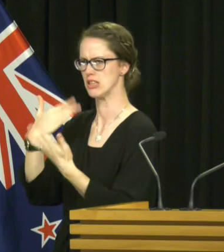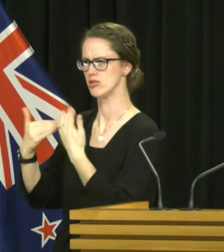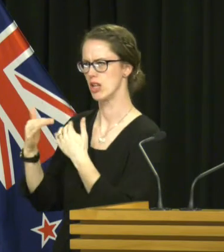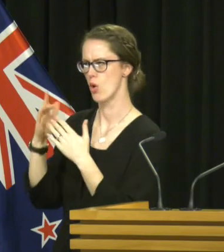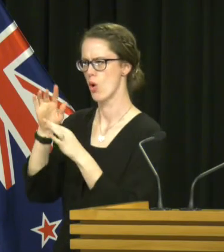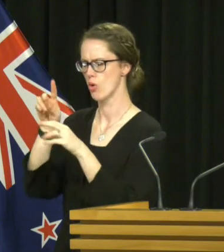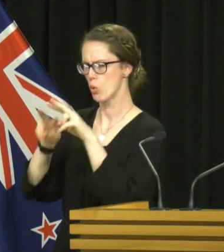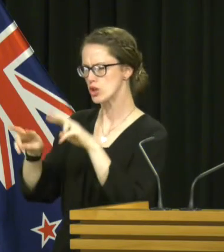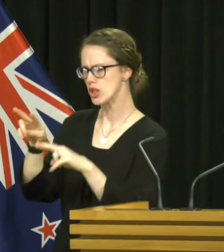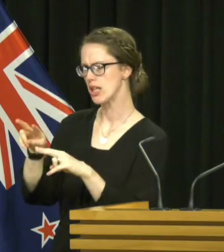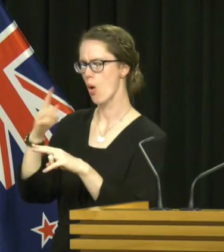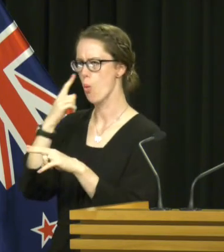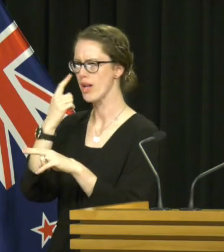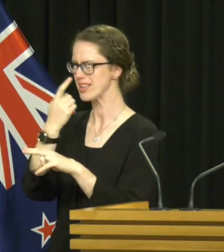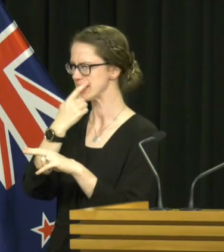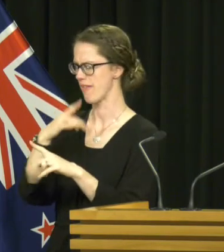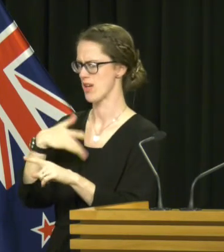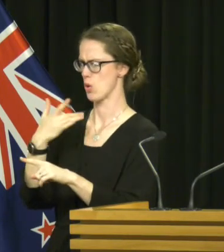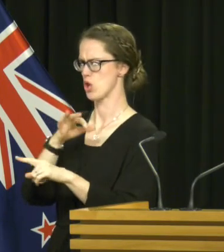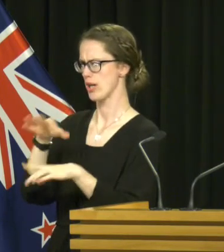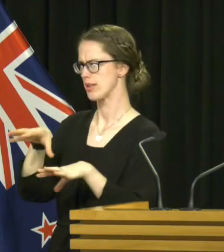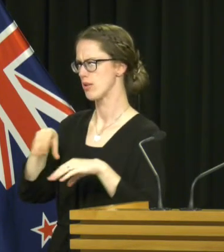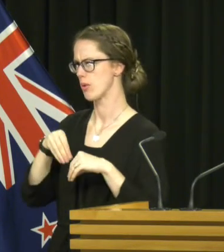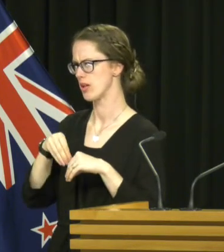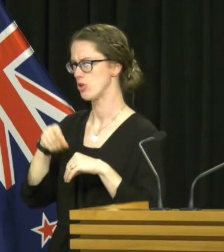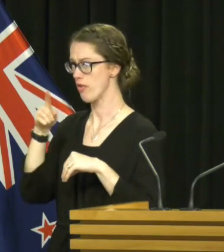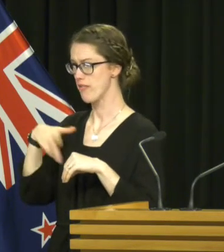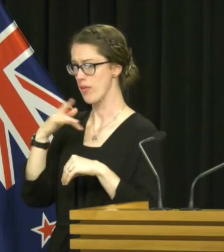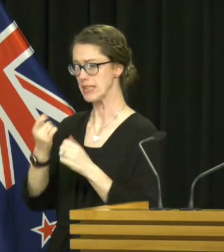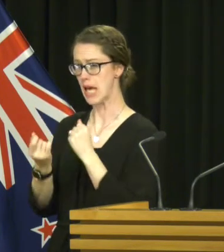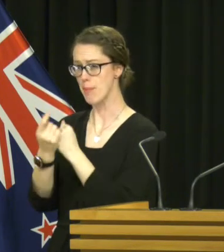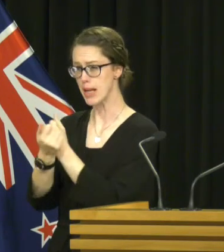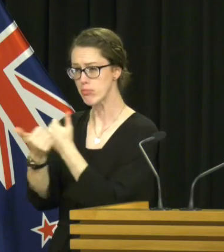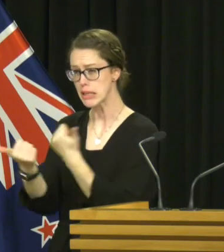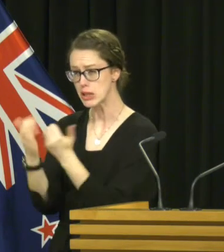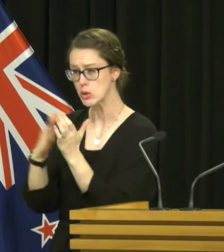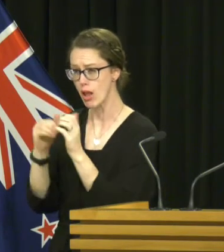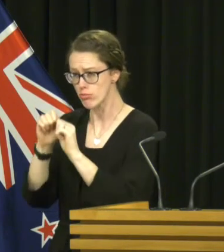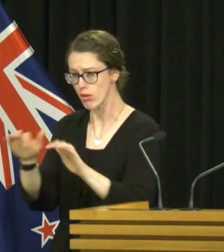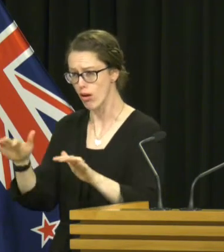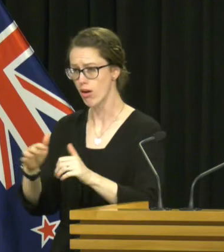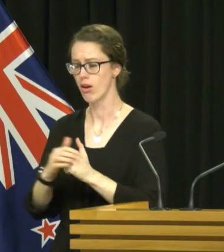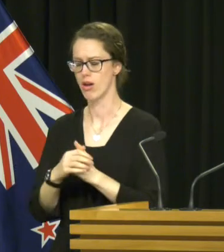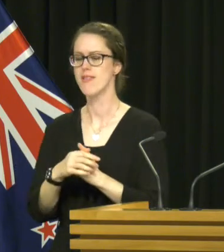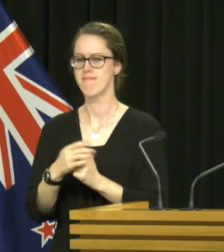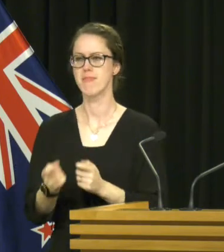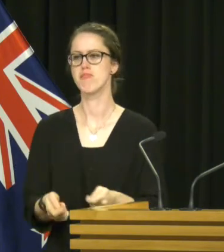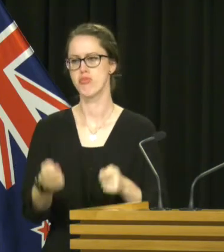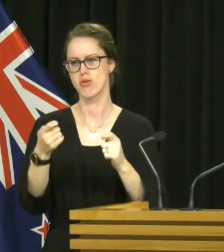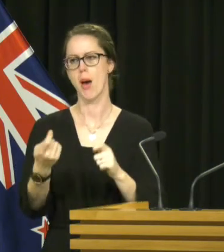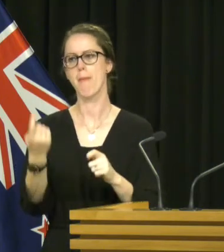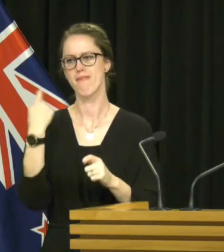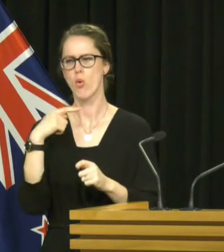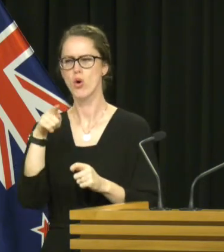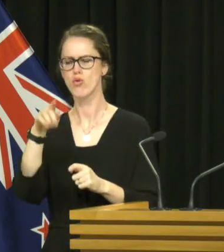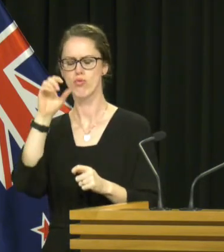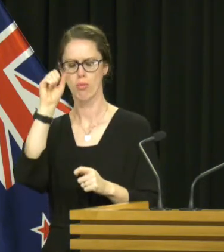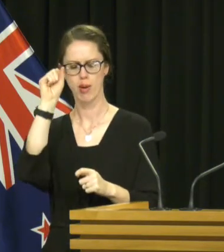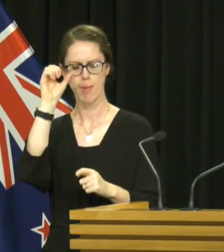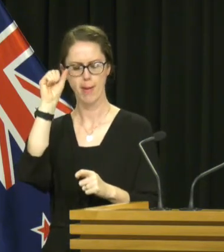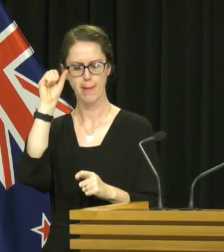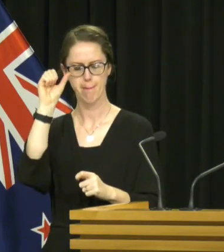a witness in a way that might seem unsexual, how kind of the fit do you think that is? Well, it's something that's come up before, and you'll recall